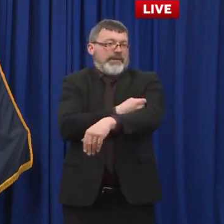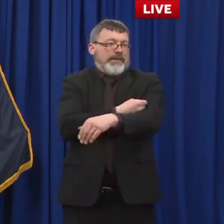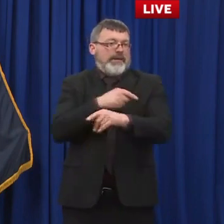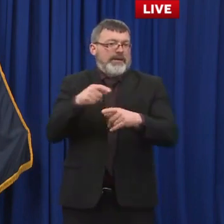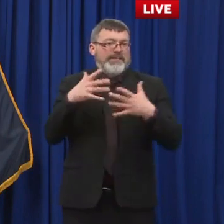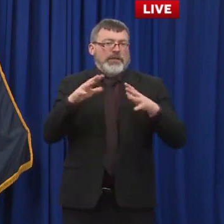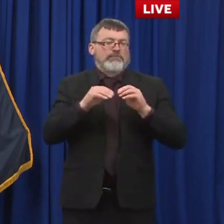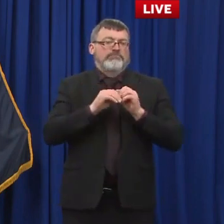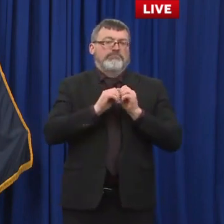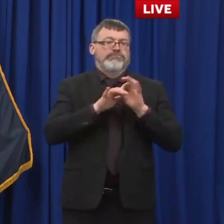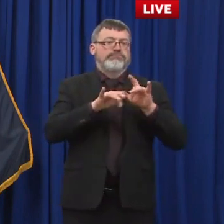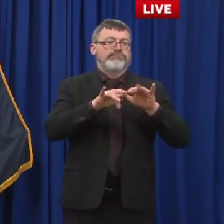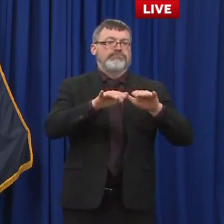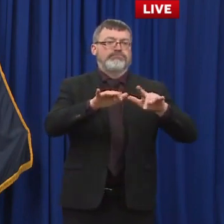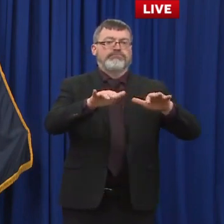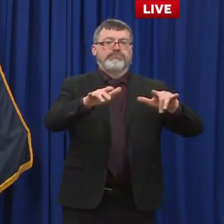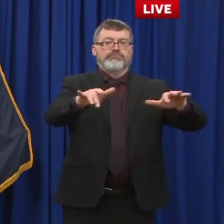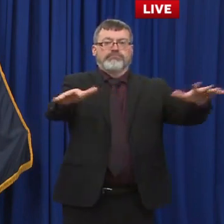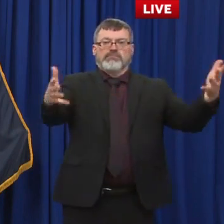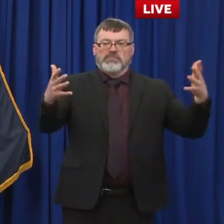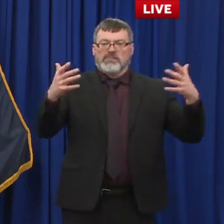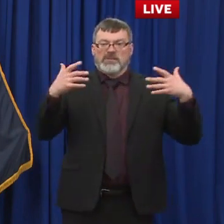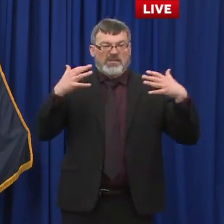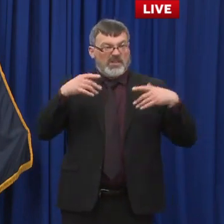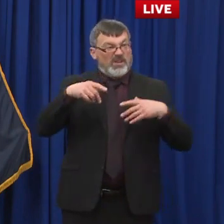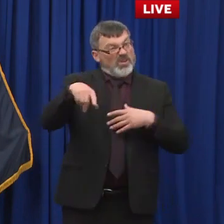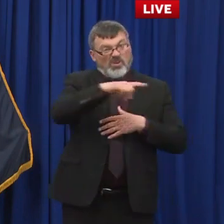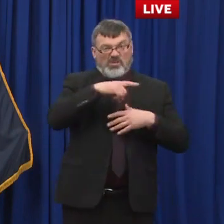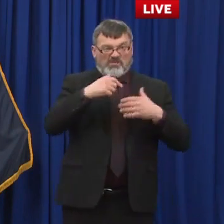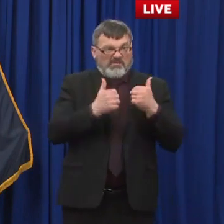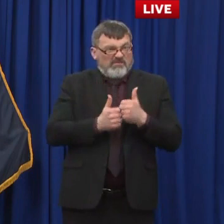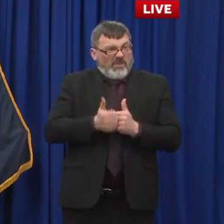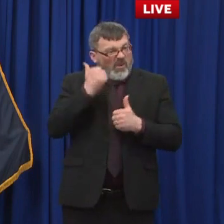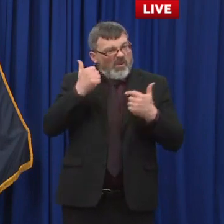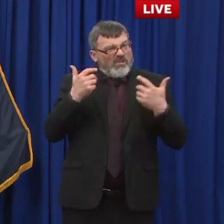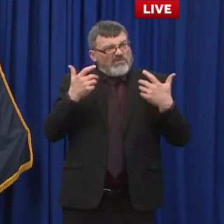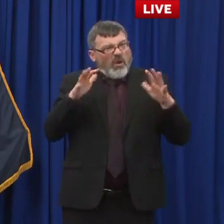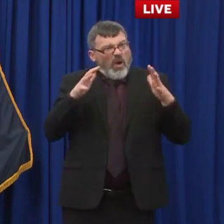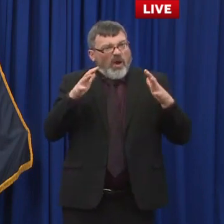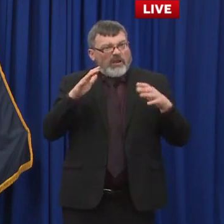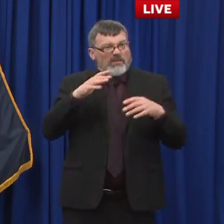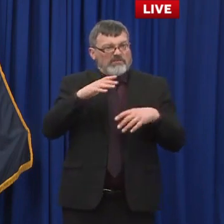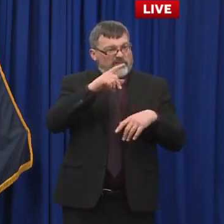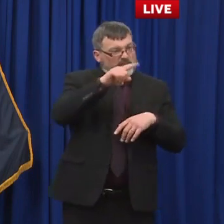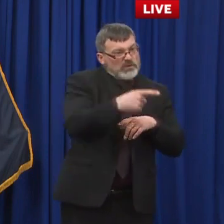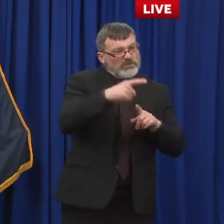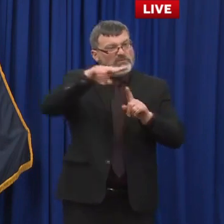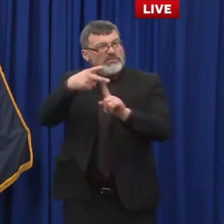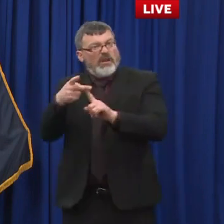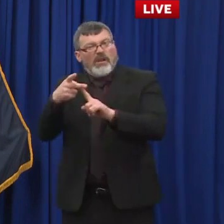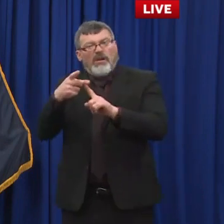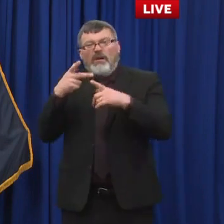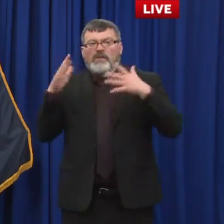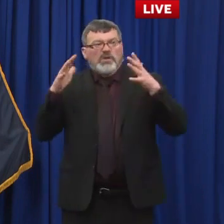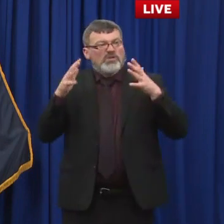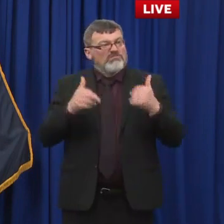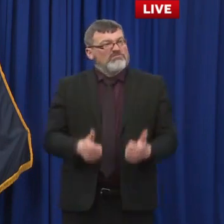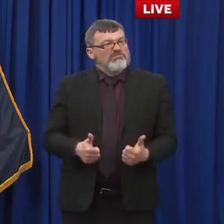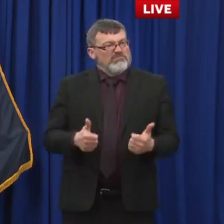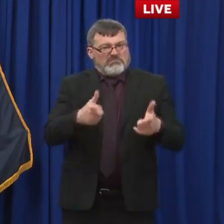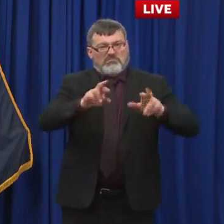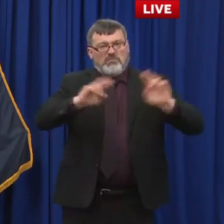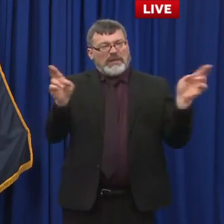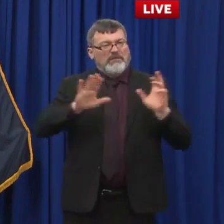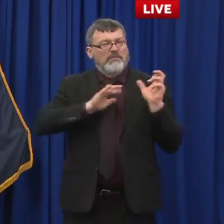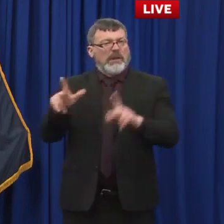on May 23rd. And that's just again, just all a function of the opportunity we're trying to create to get